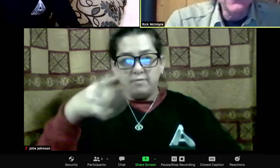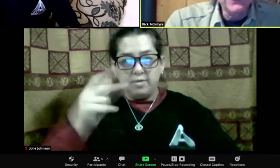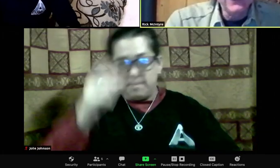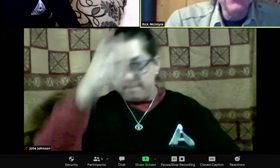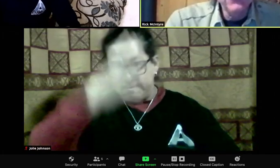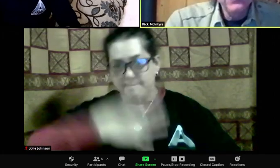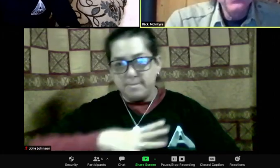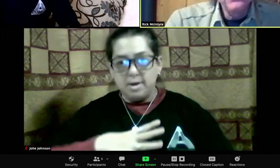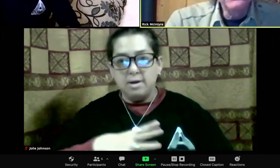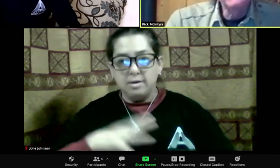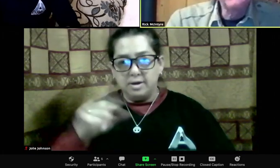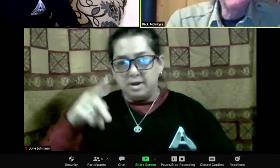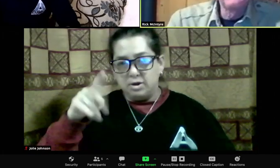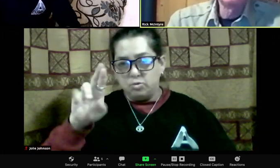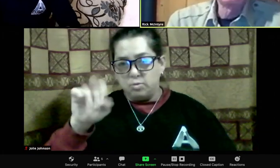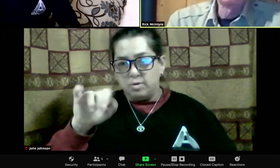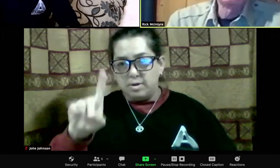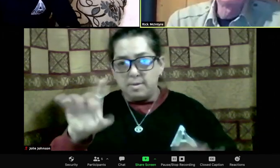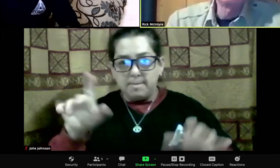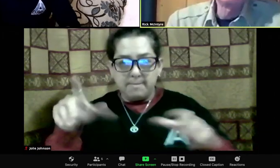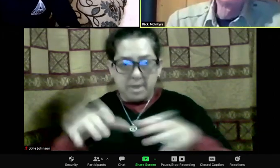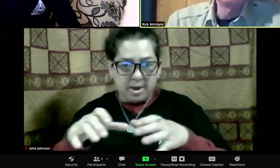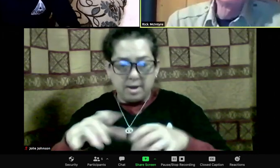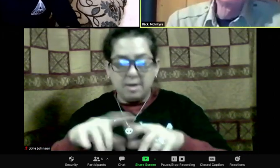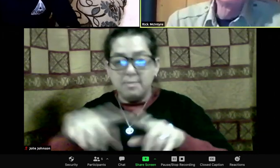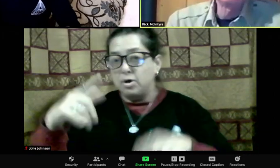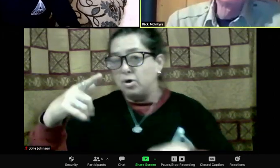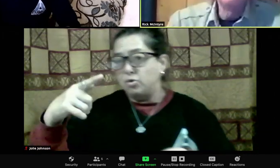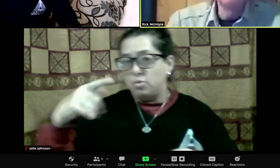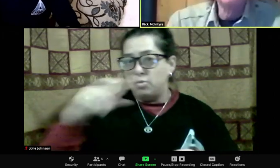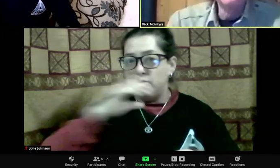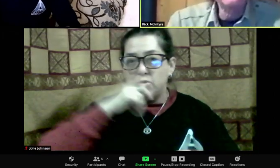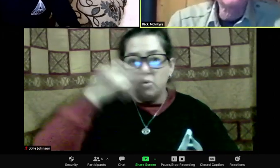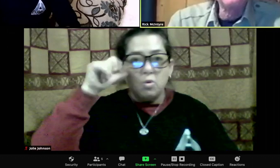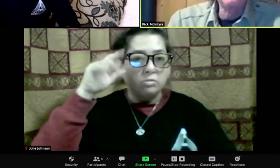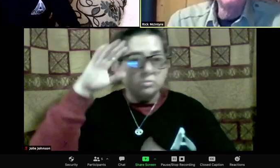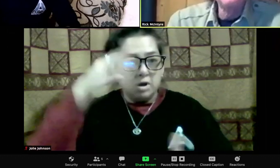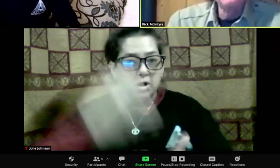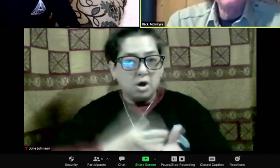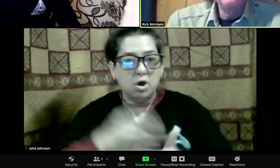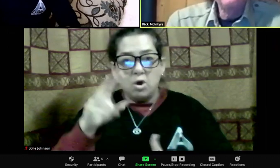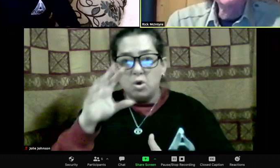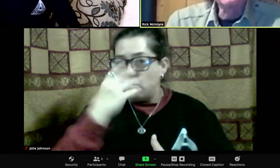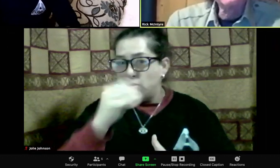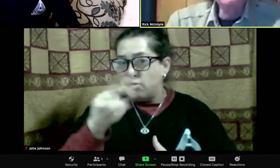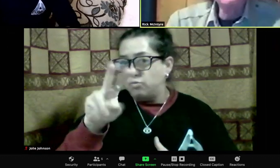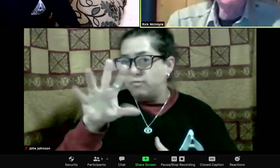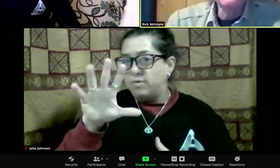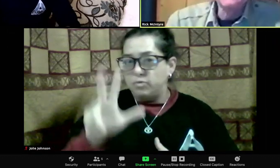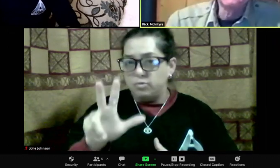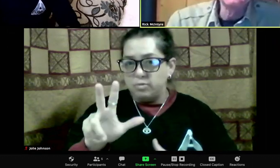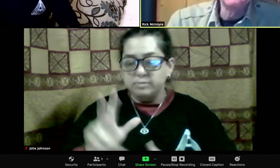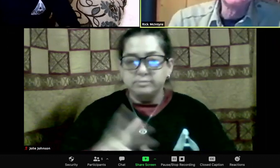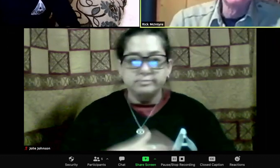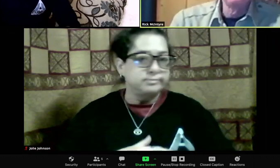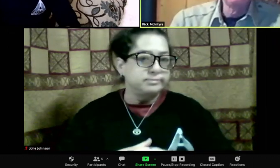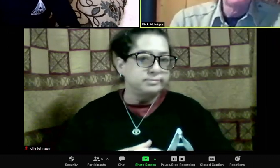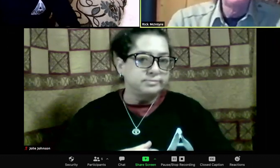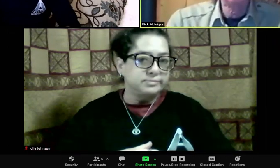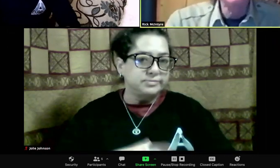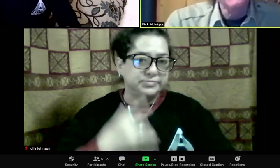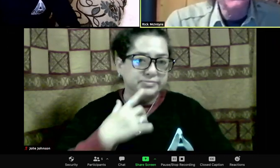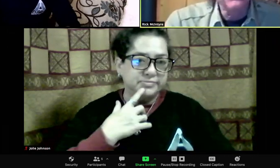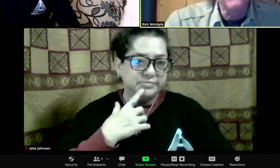of the 302 book, which is after 21 had passed away, 21, excuse me, 302